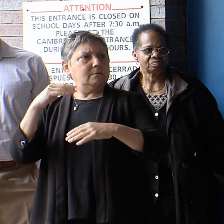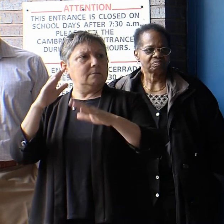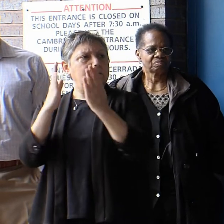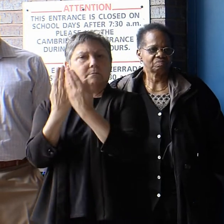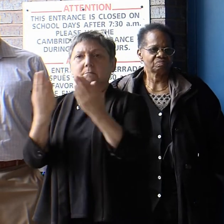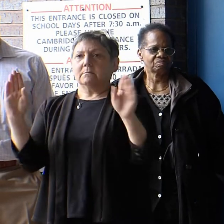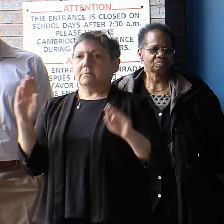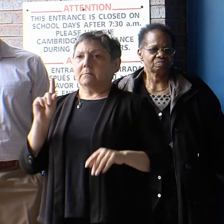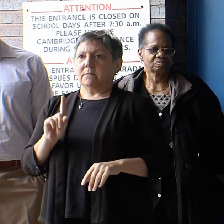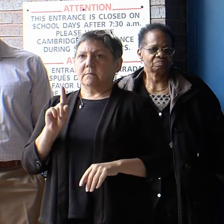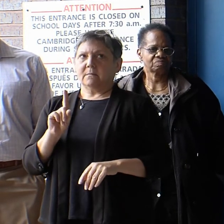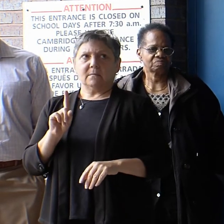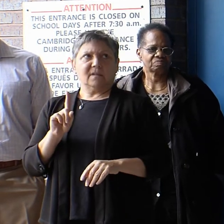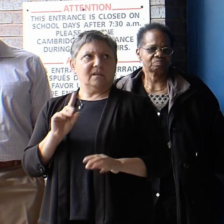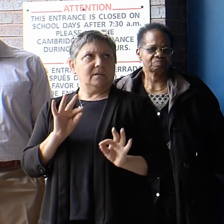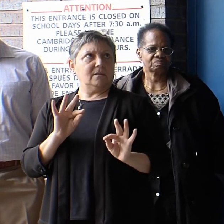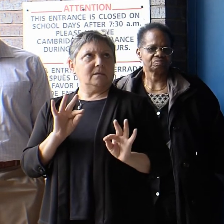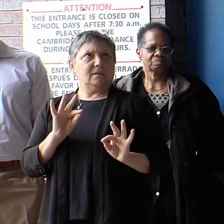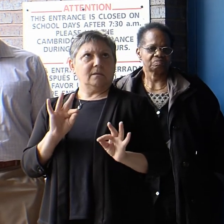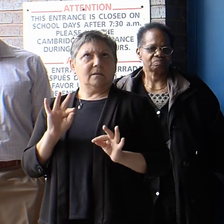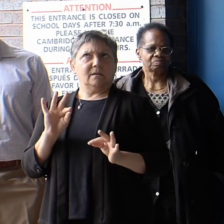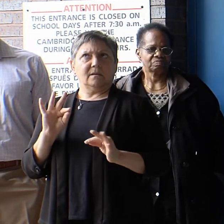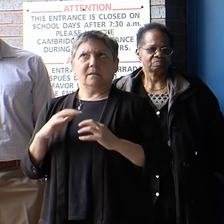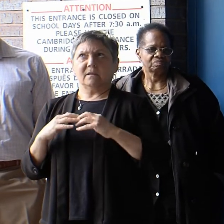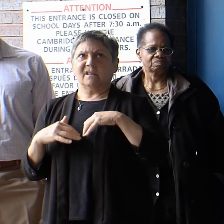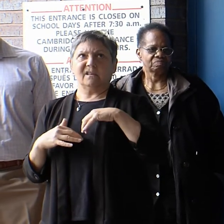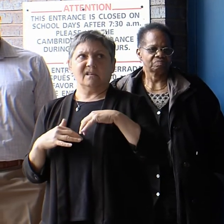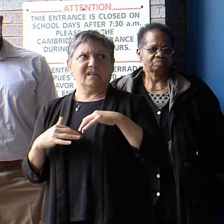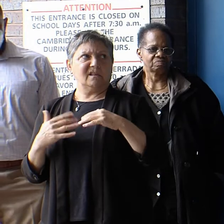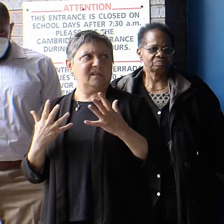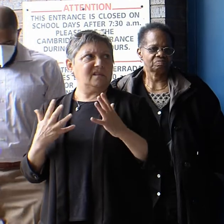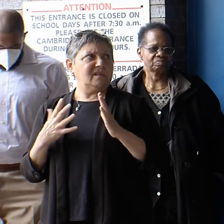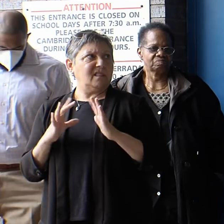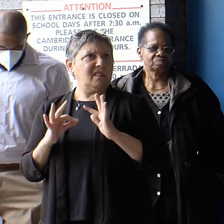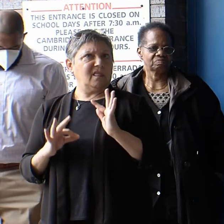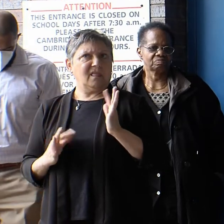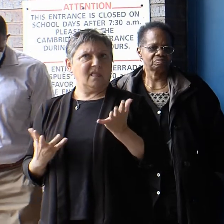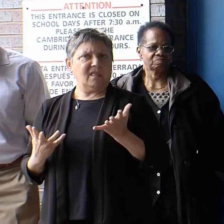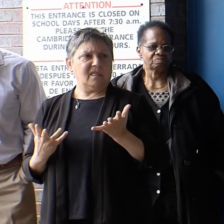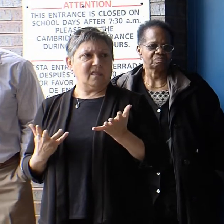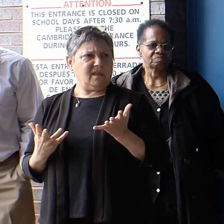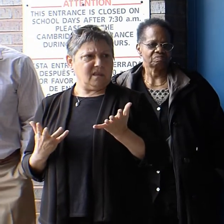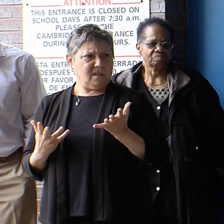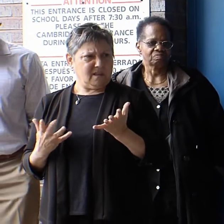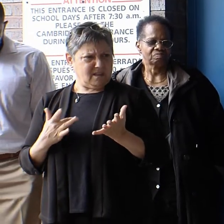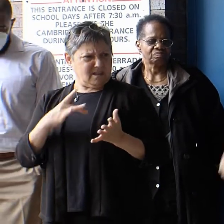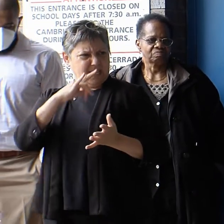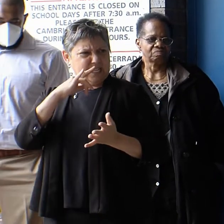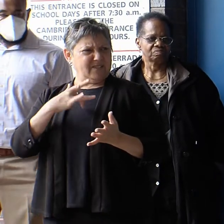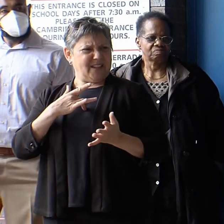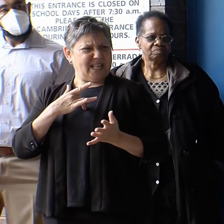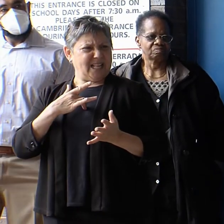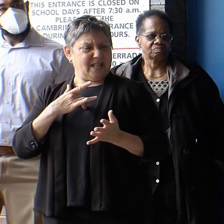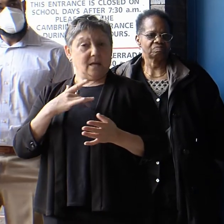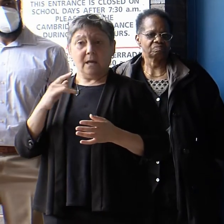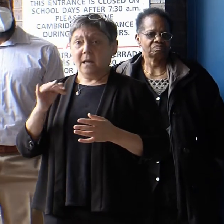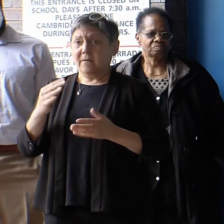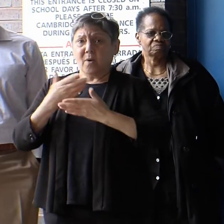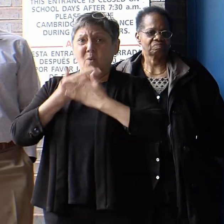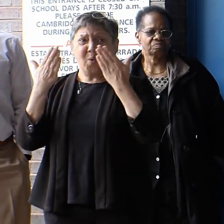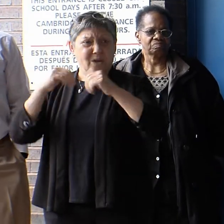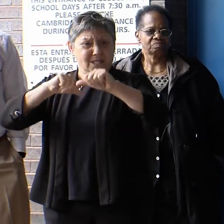that is dilapidated? What signal does it send when they don't have science labs?